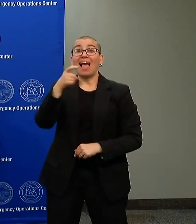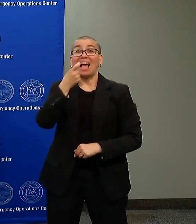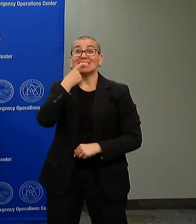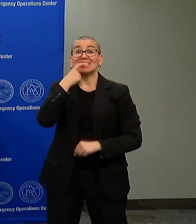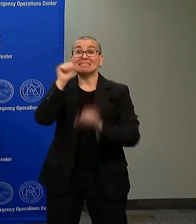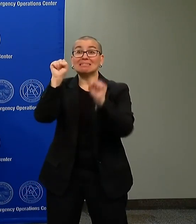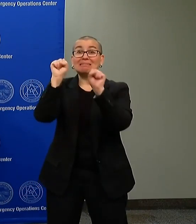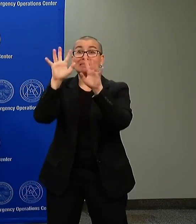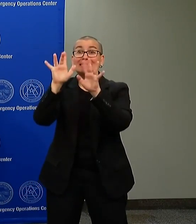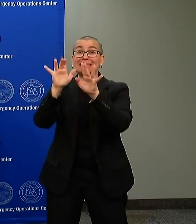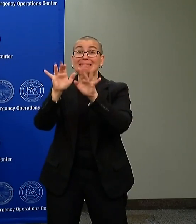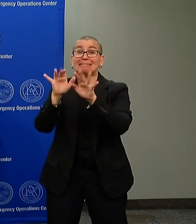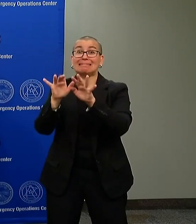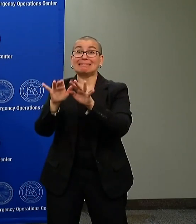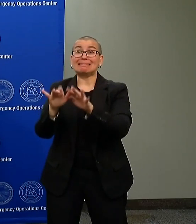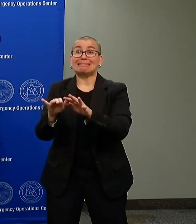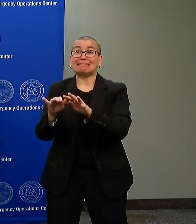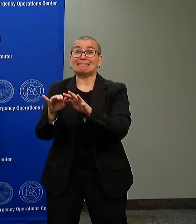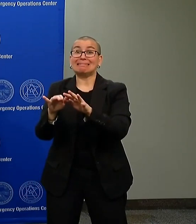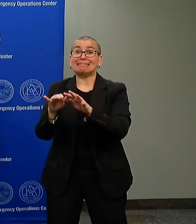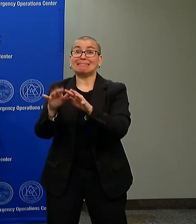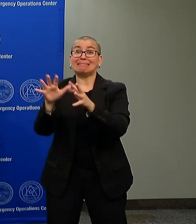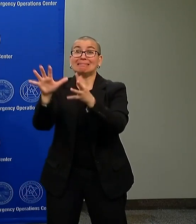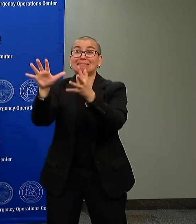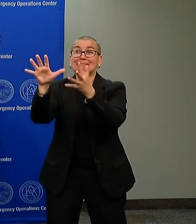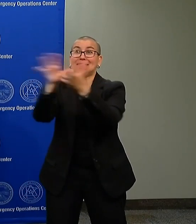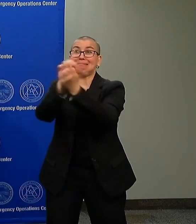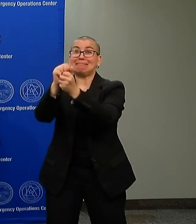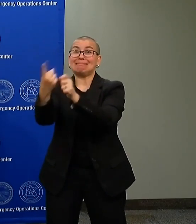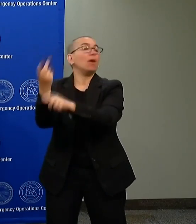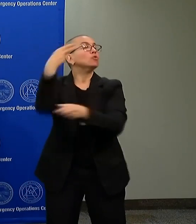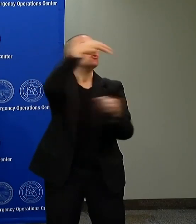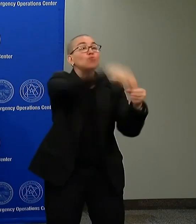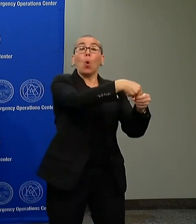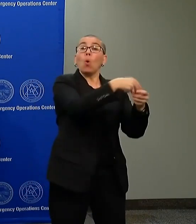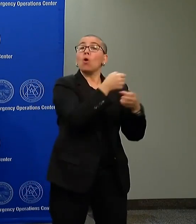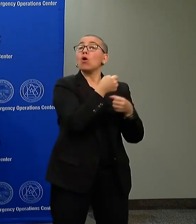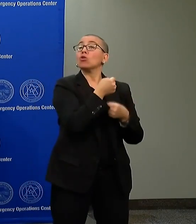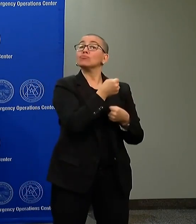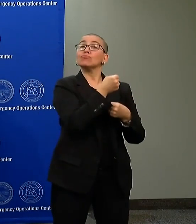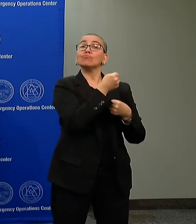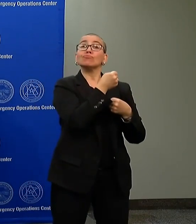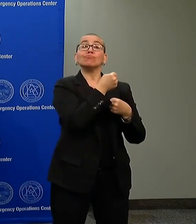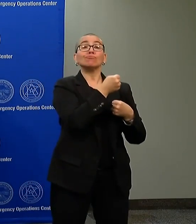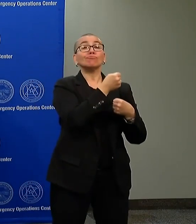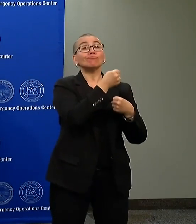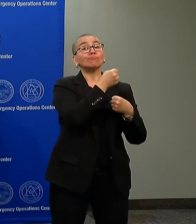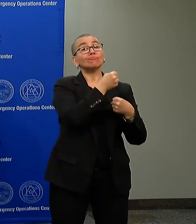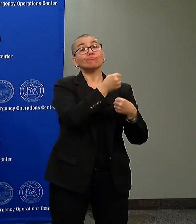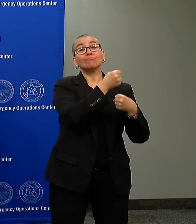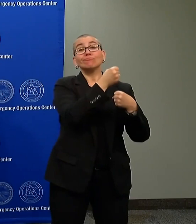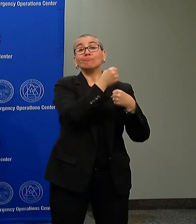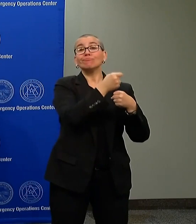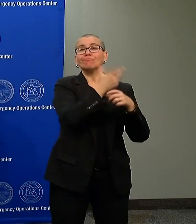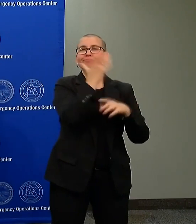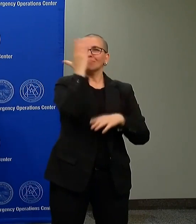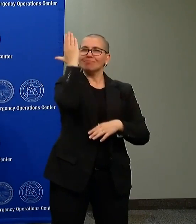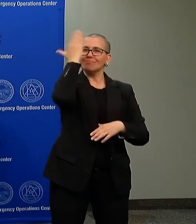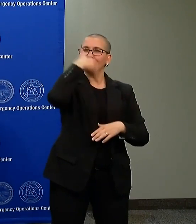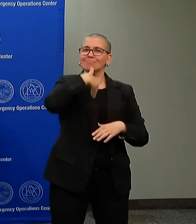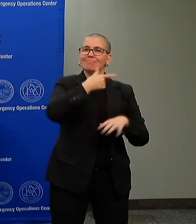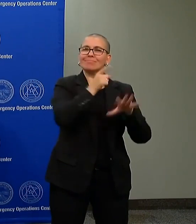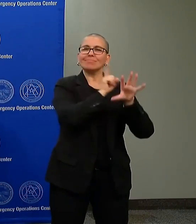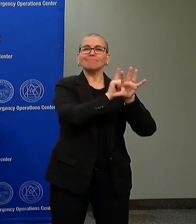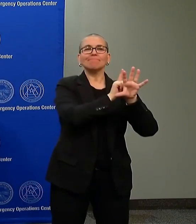back behind the people who are trying to peacefully protest and use them essentially as human shields. And so, you know, I hear people